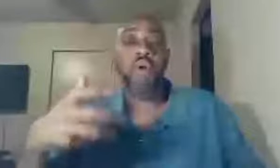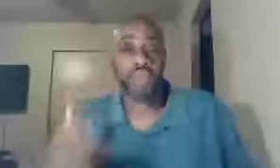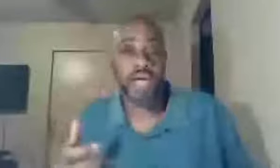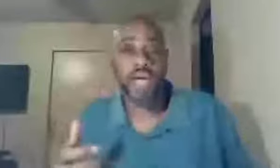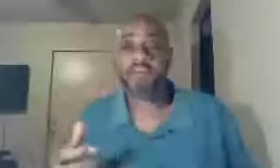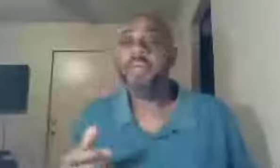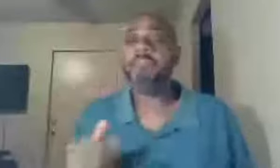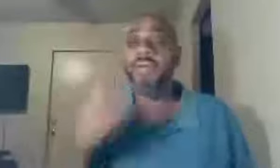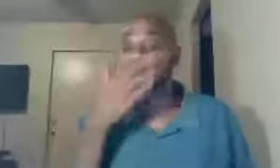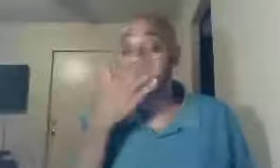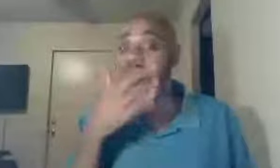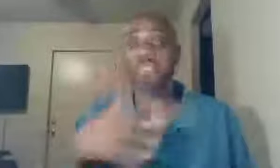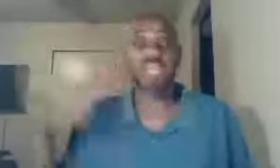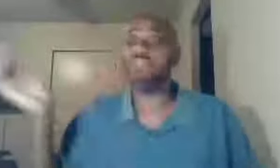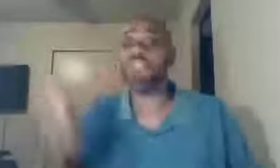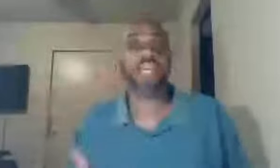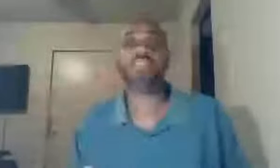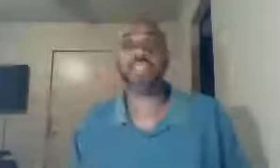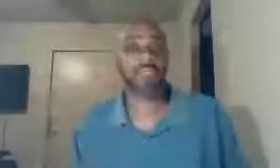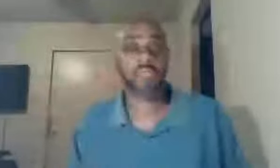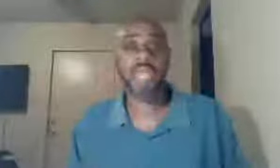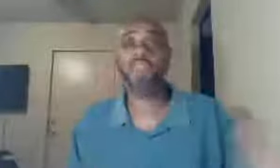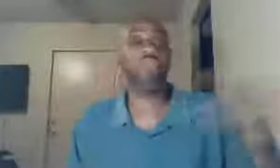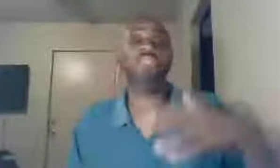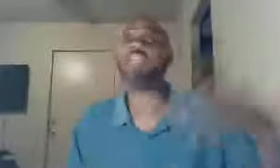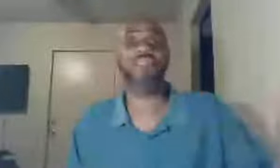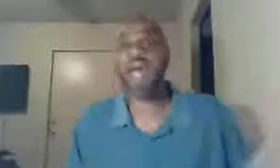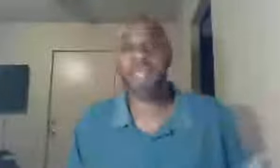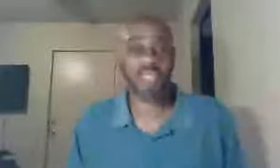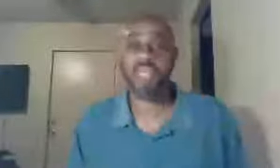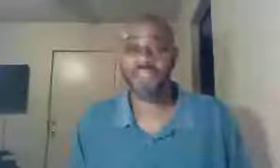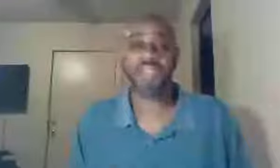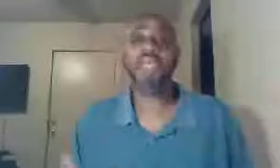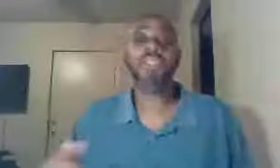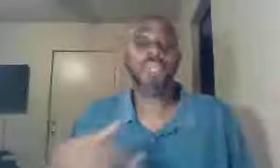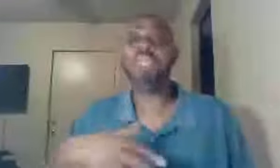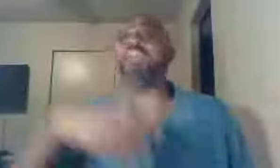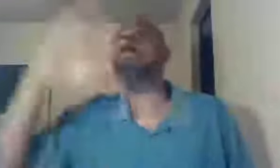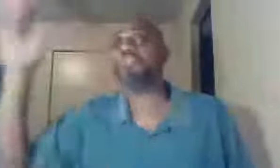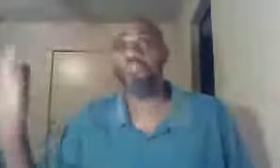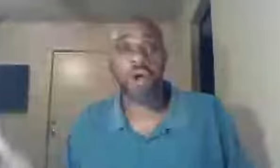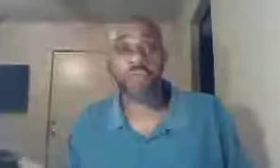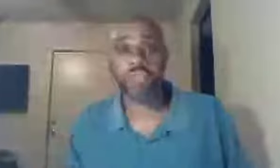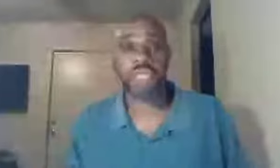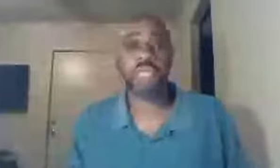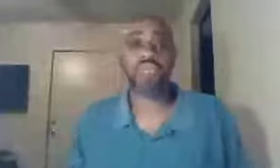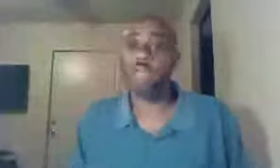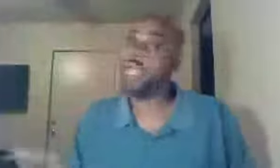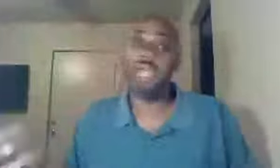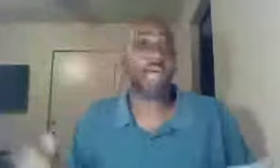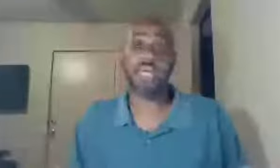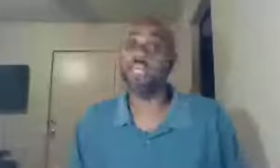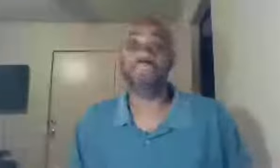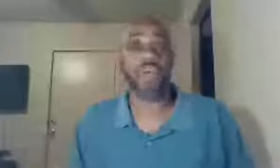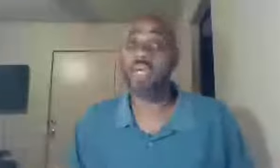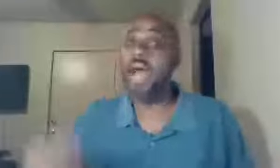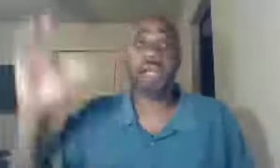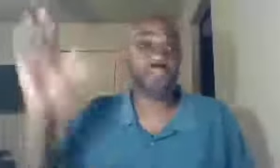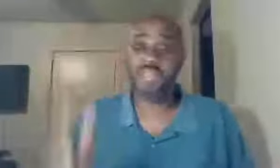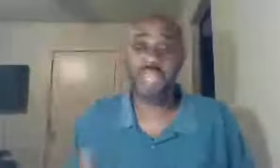overcome, but if you're just given to cussing, and you're justifying your cussing, you're given to strong drink, get drunk, hey, I gotta get drunk, God understands,